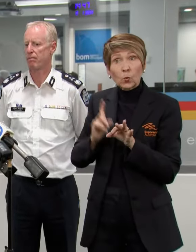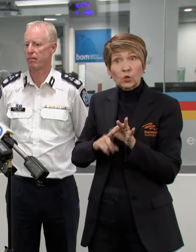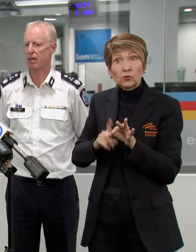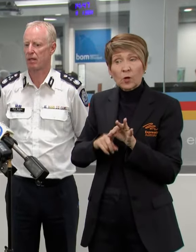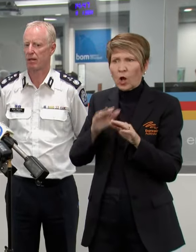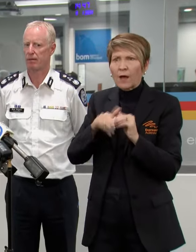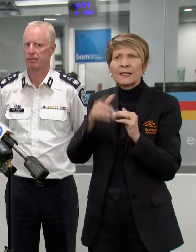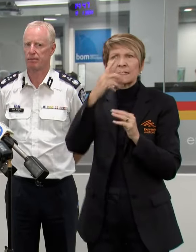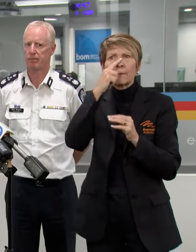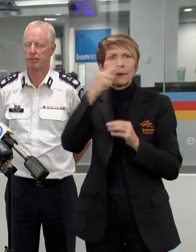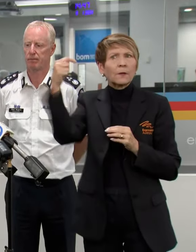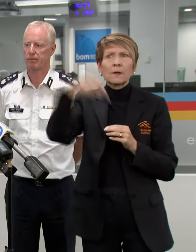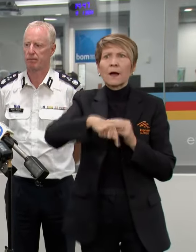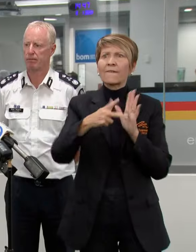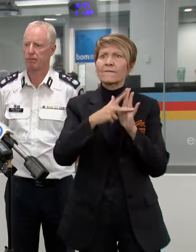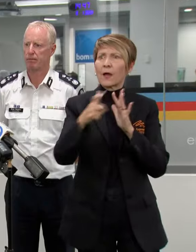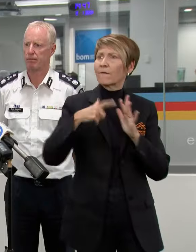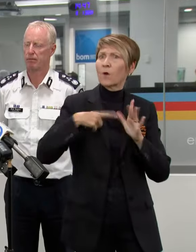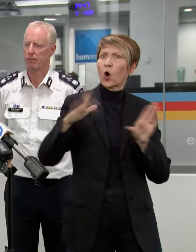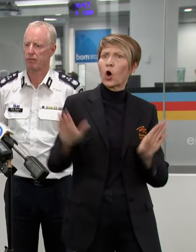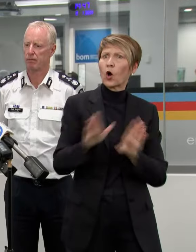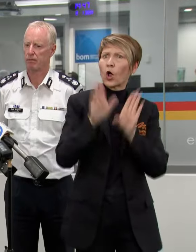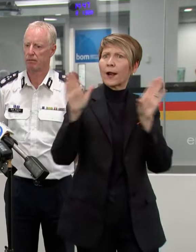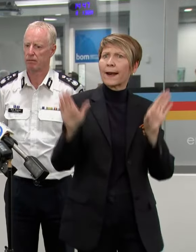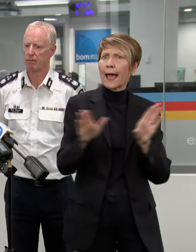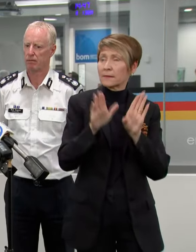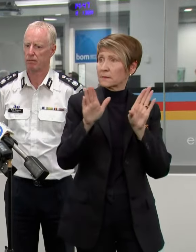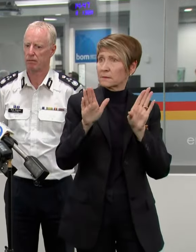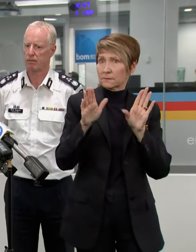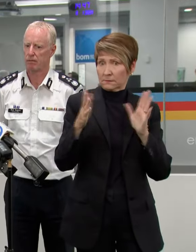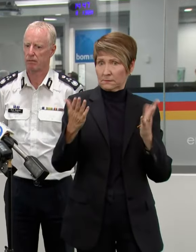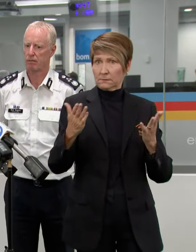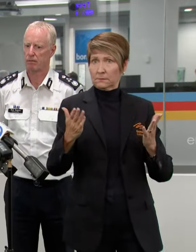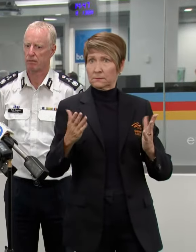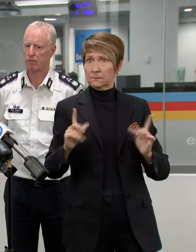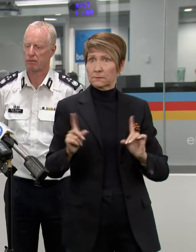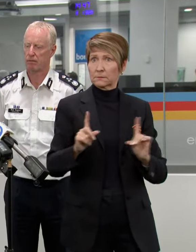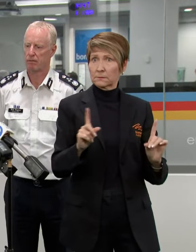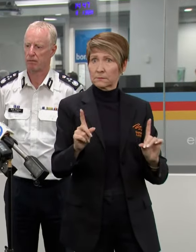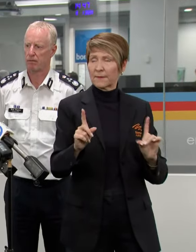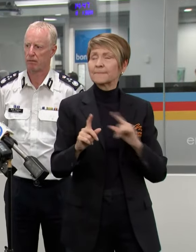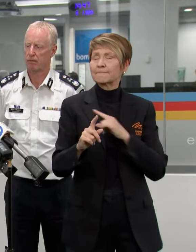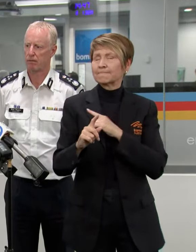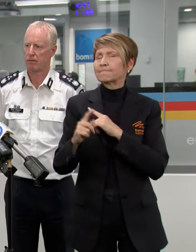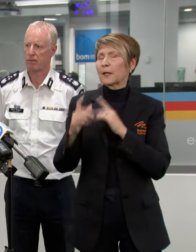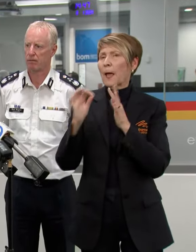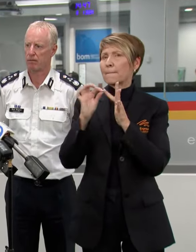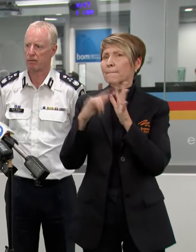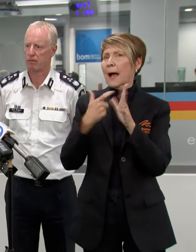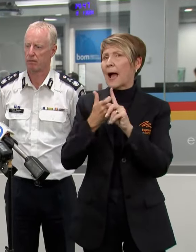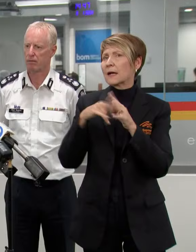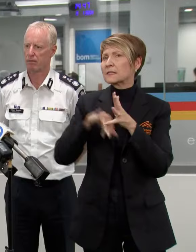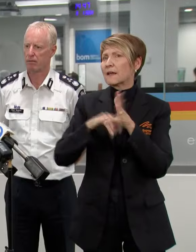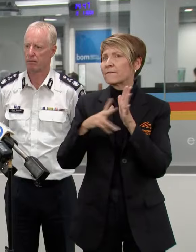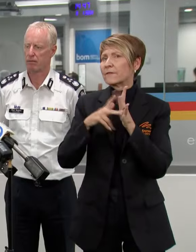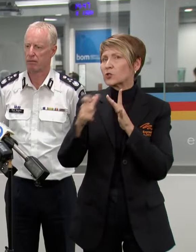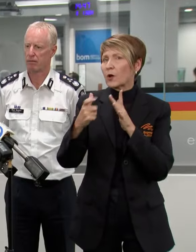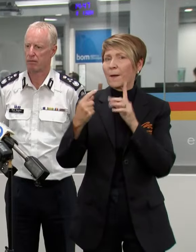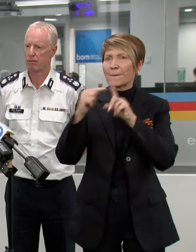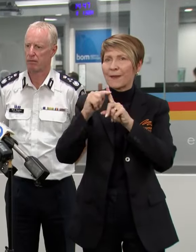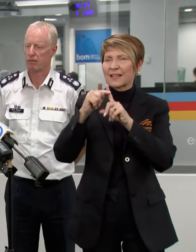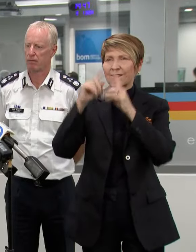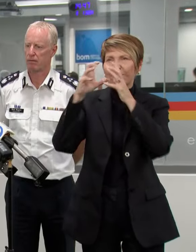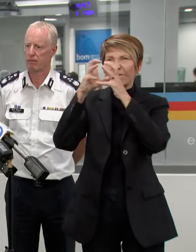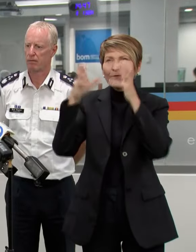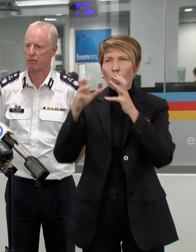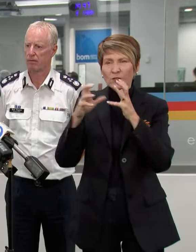I think you know how many people have had to go. Look, we know through our context in Parks Victoria and also Forest Fire Management Victoria that they've